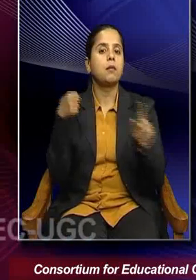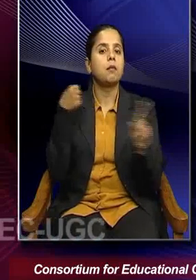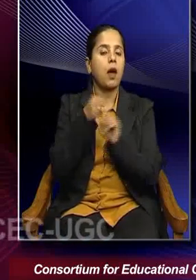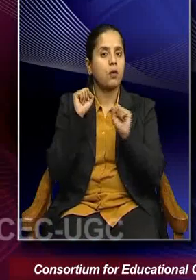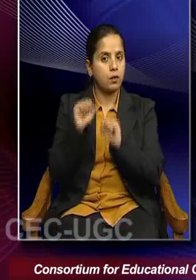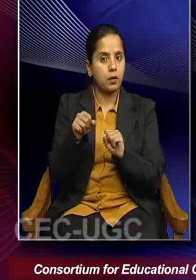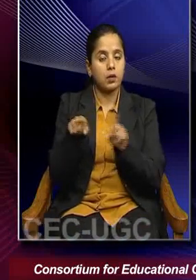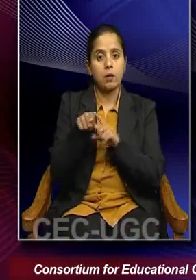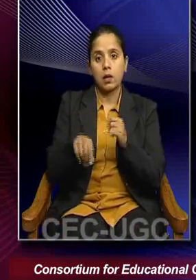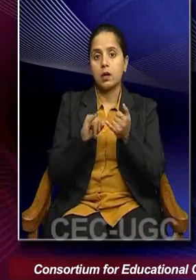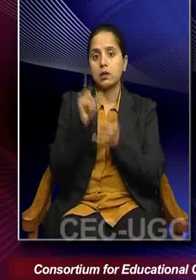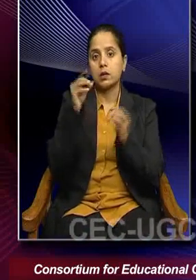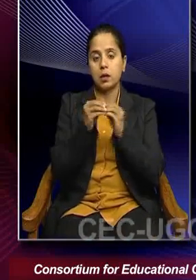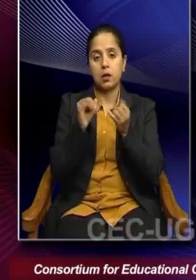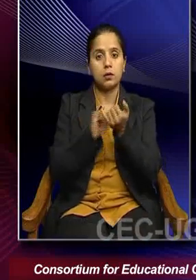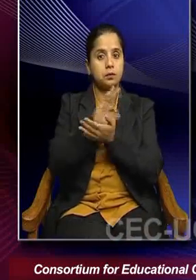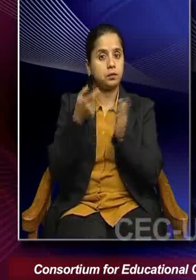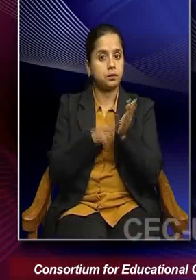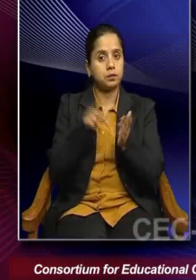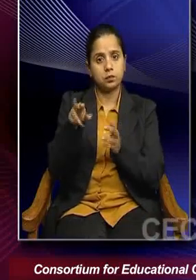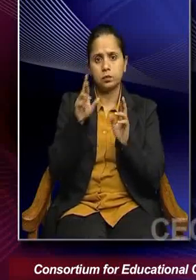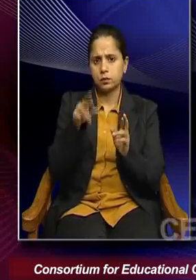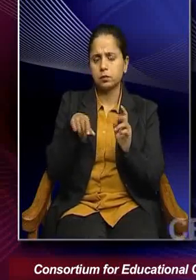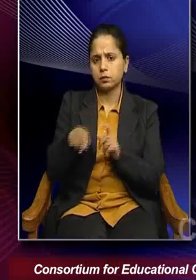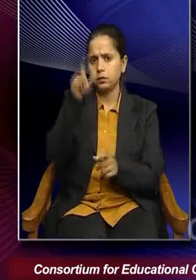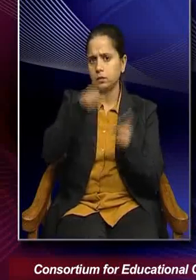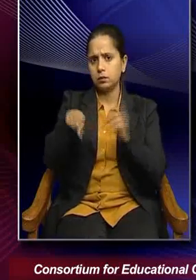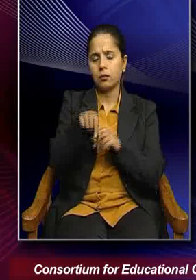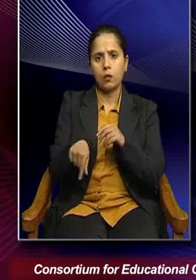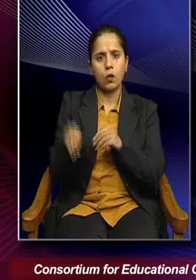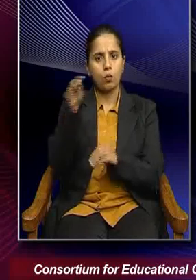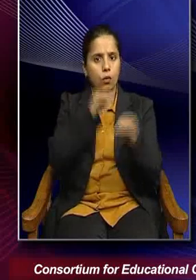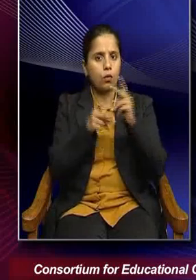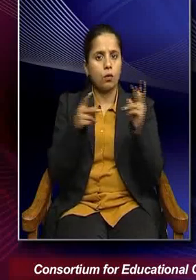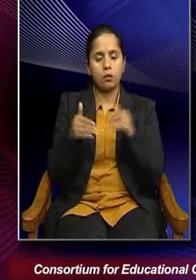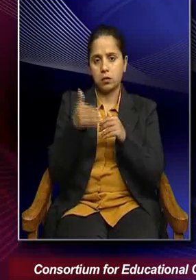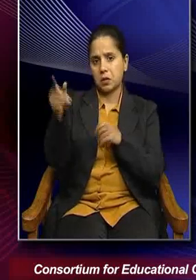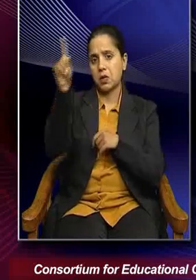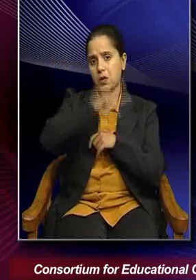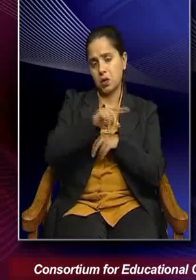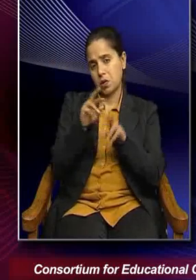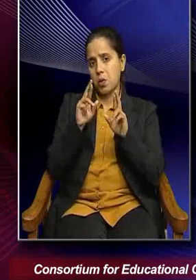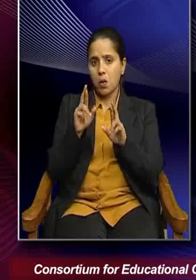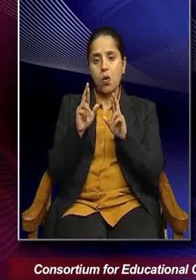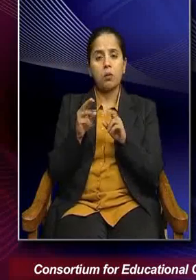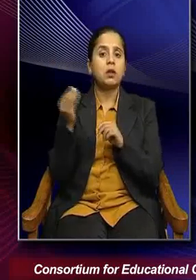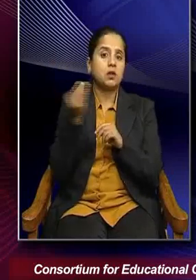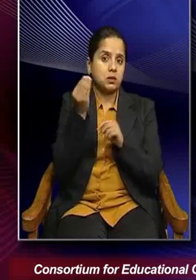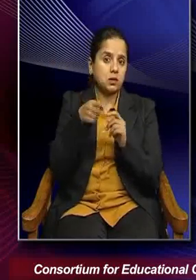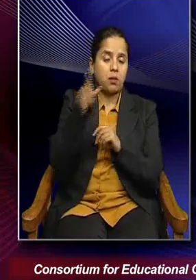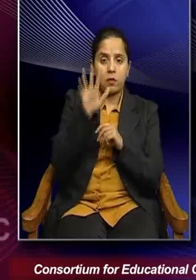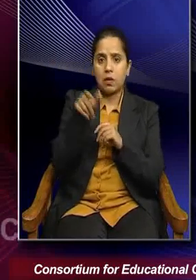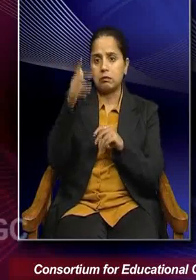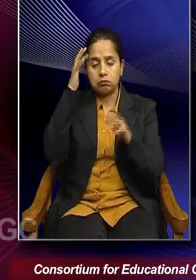you know, the Sub-Saharan Africa is likely to see rapid population movement in the coming decades, some under distress